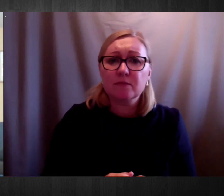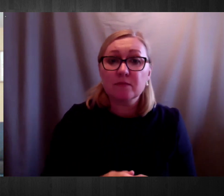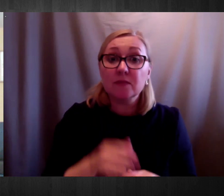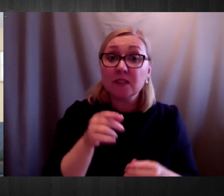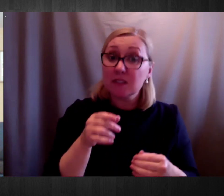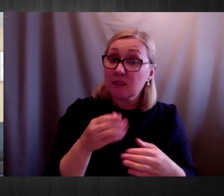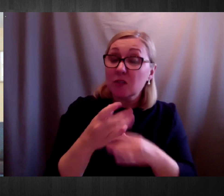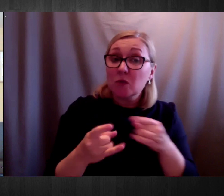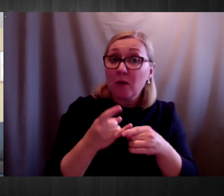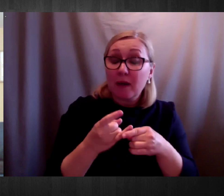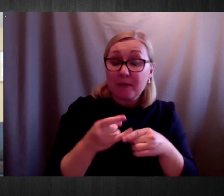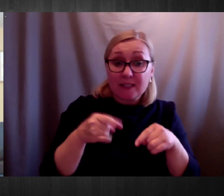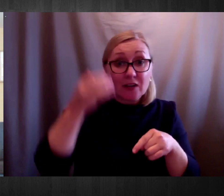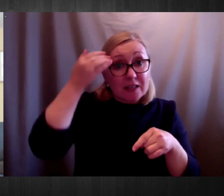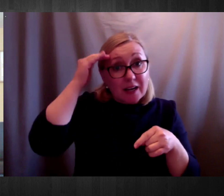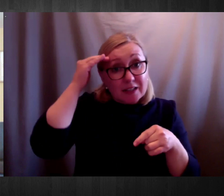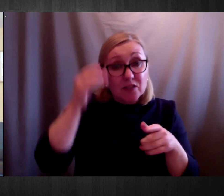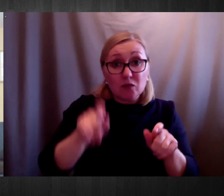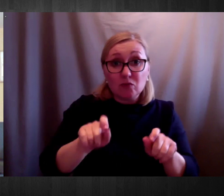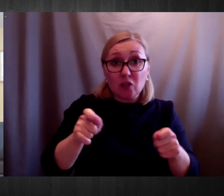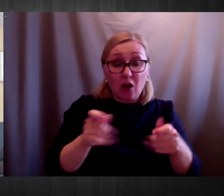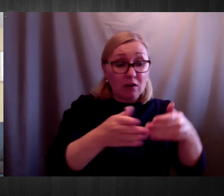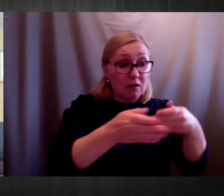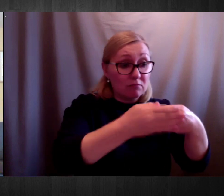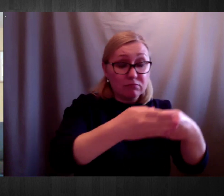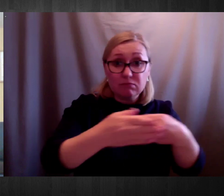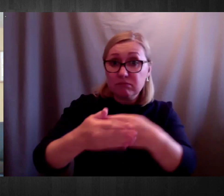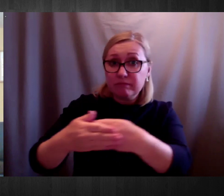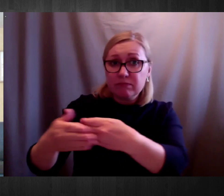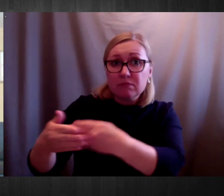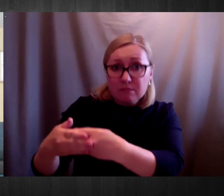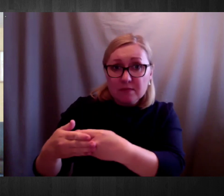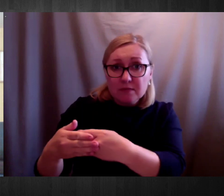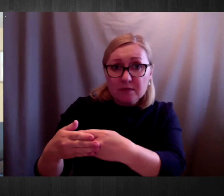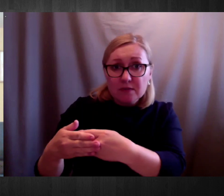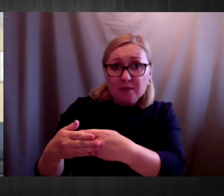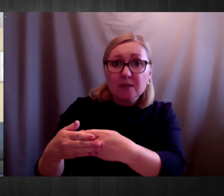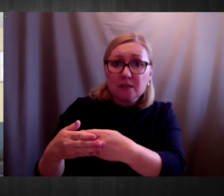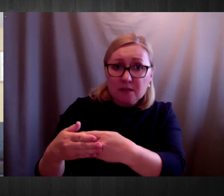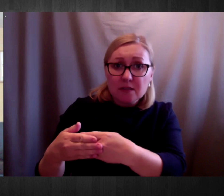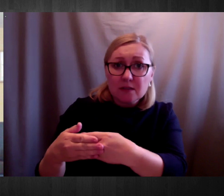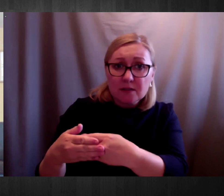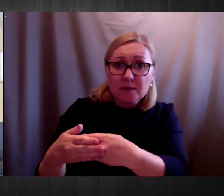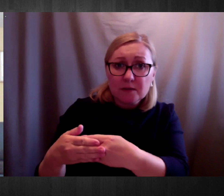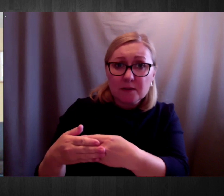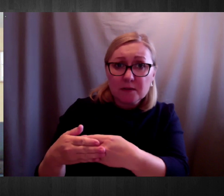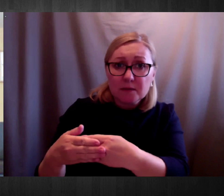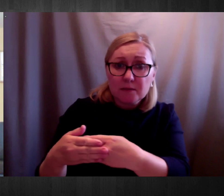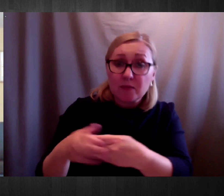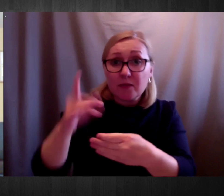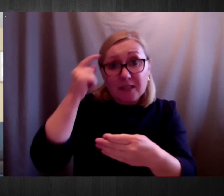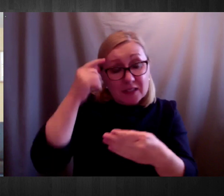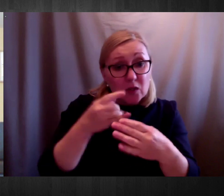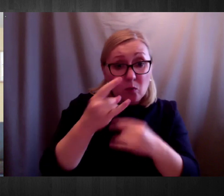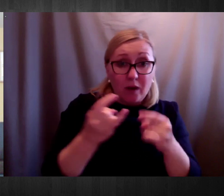in the Republic of Ireland. Again, here in the North of Ireland, which is part of the UK, there was a